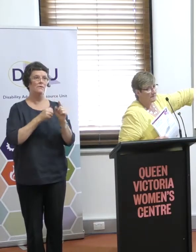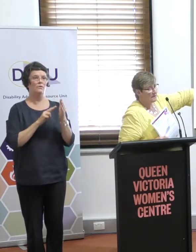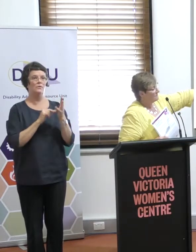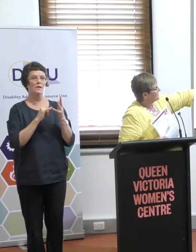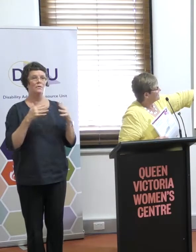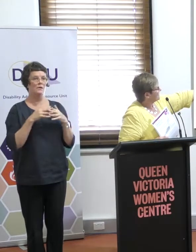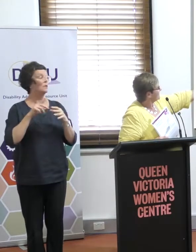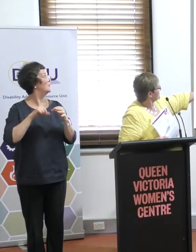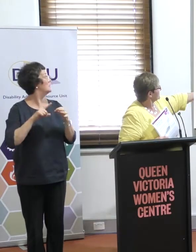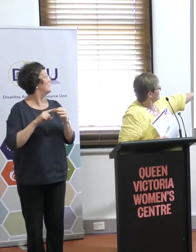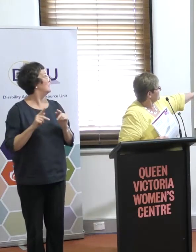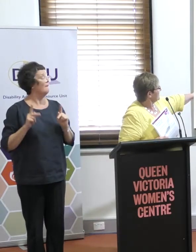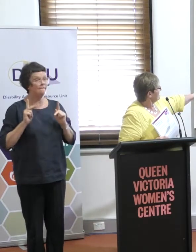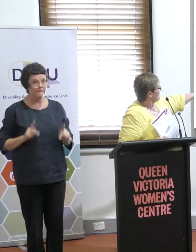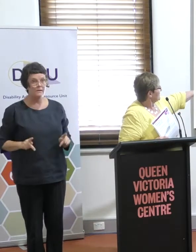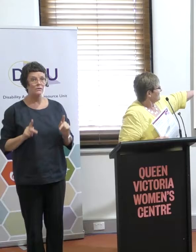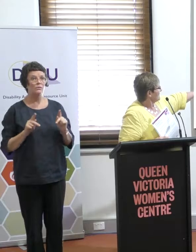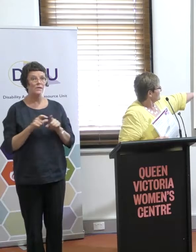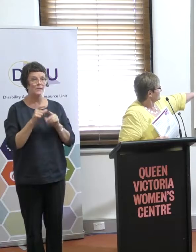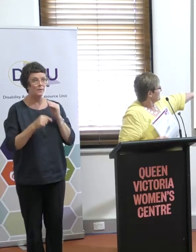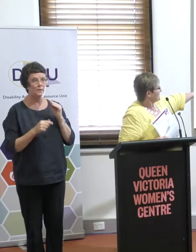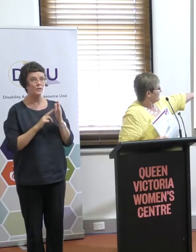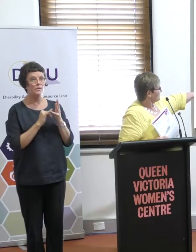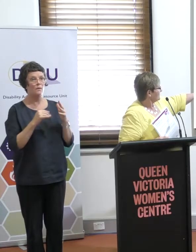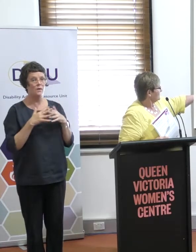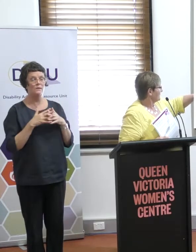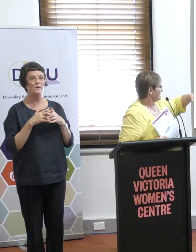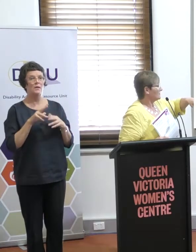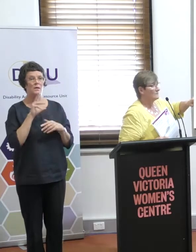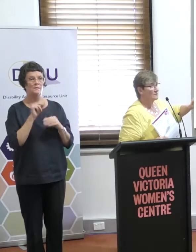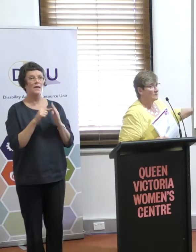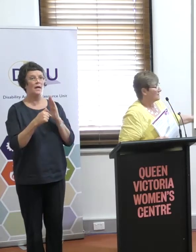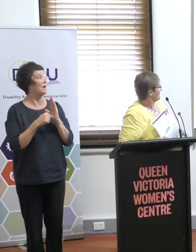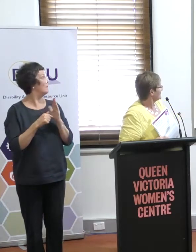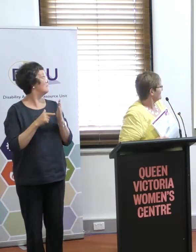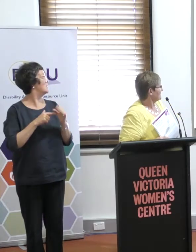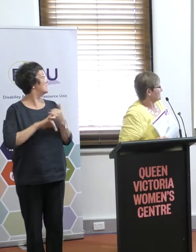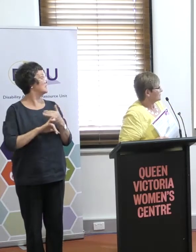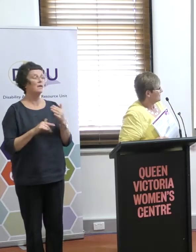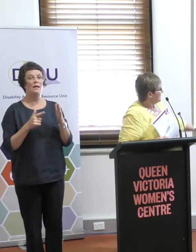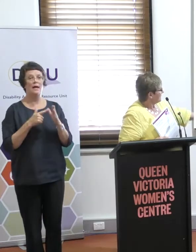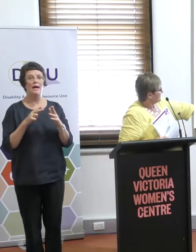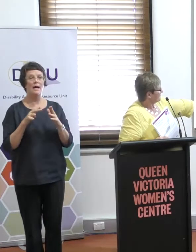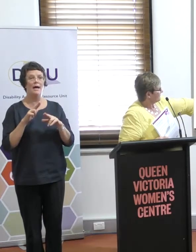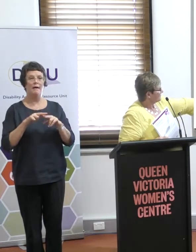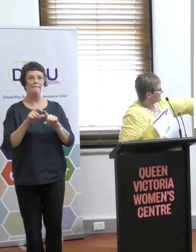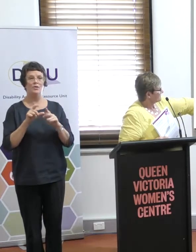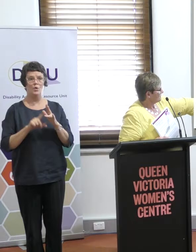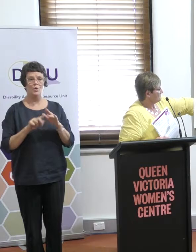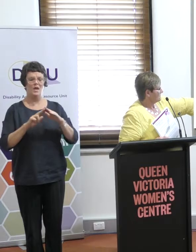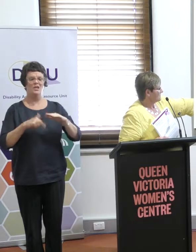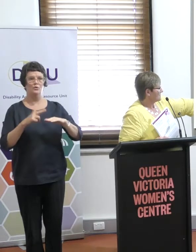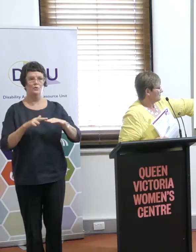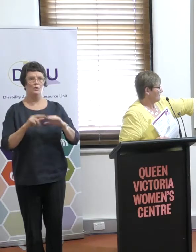Physical Disability Council in New South Wales is PDCN. Speak Out from TAS and AFDO, based here in Victoria, but a national organisation. And then there were a few